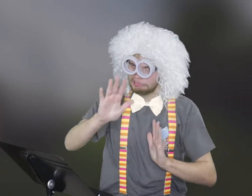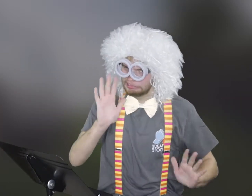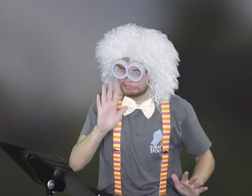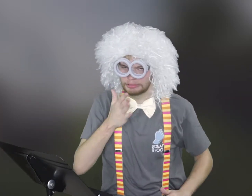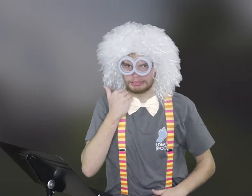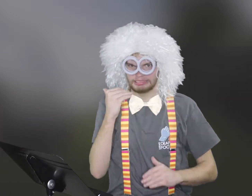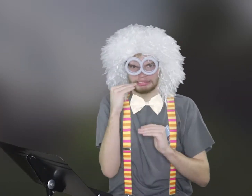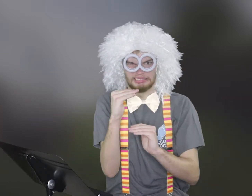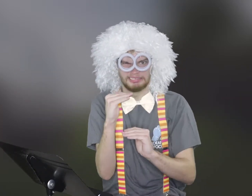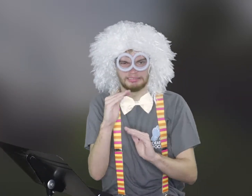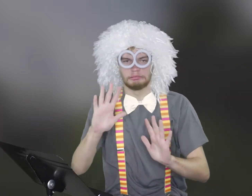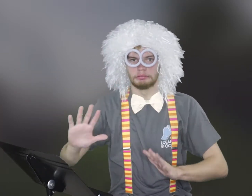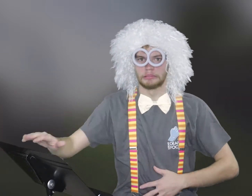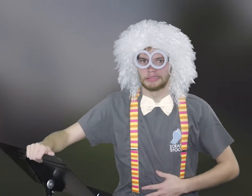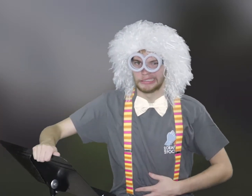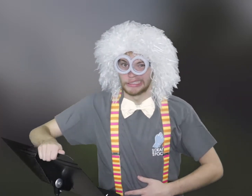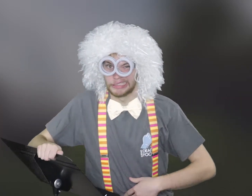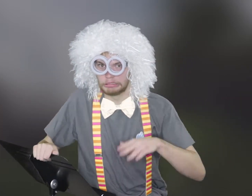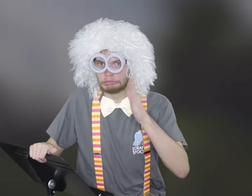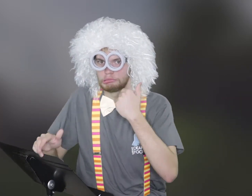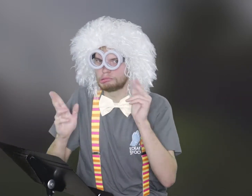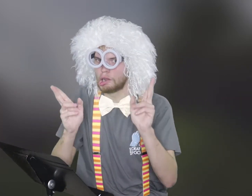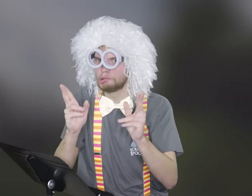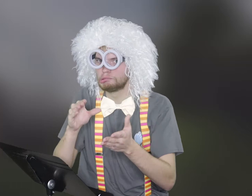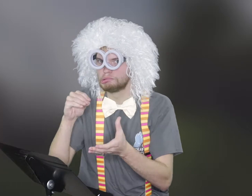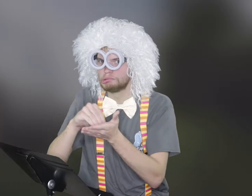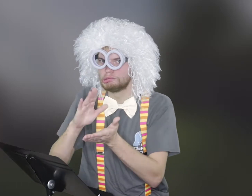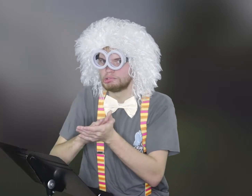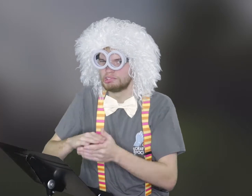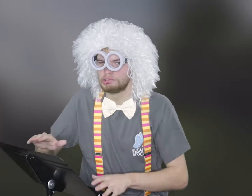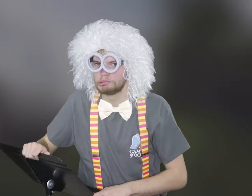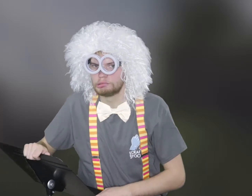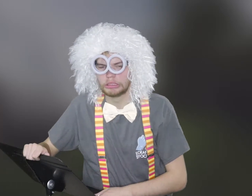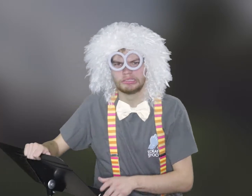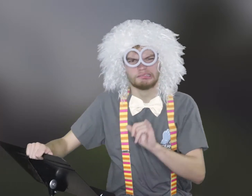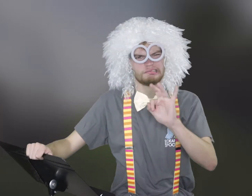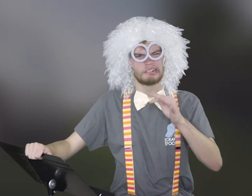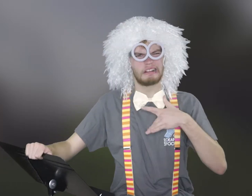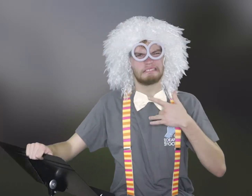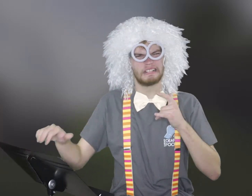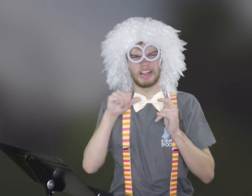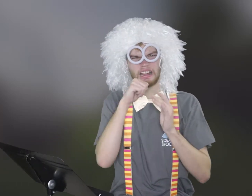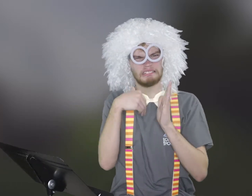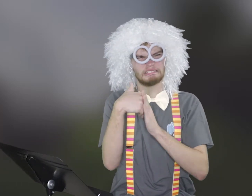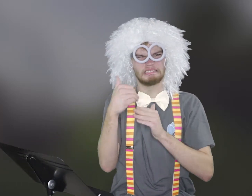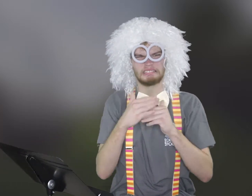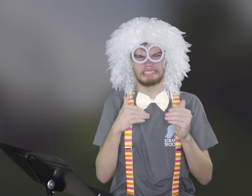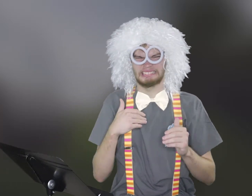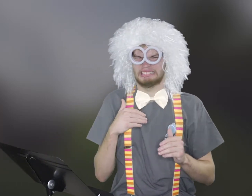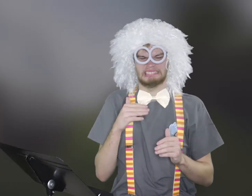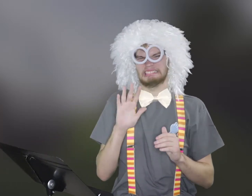We got to limit the number this year because, you know, we don't want about a million kids showing up.